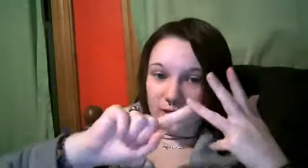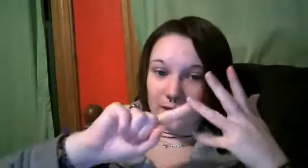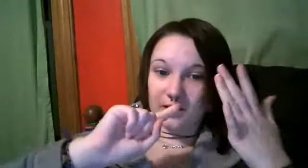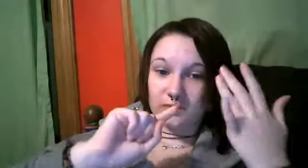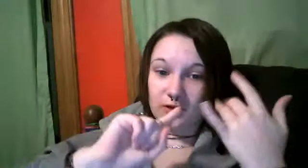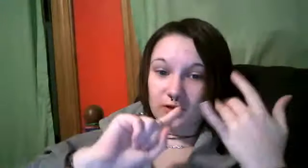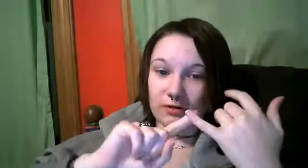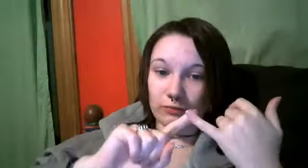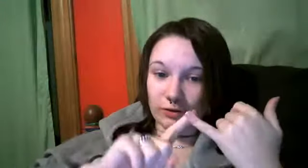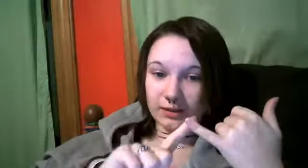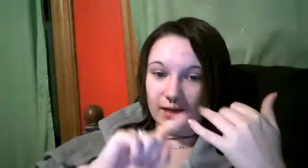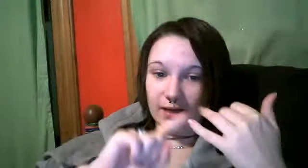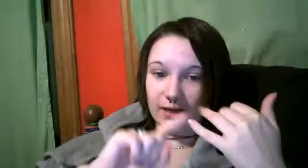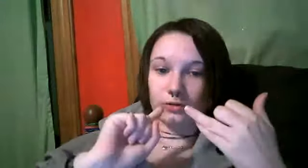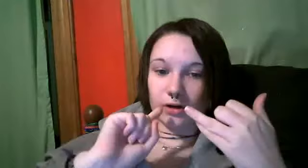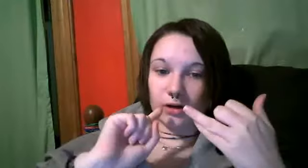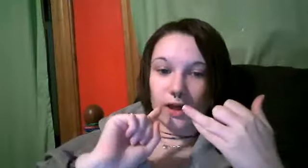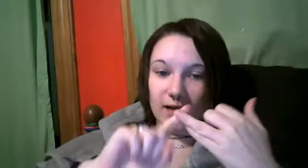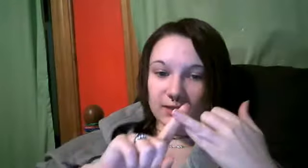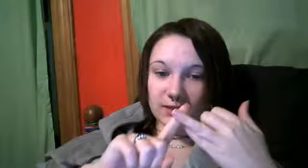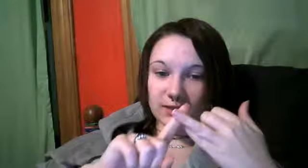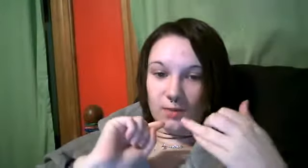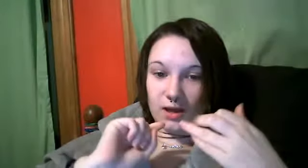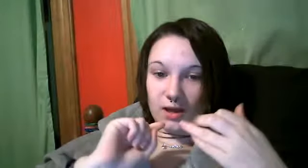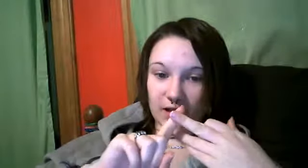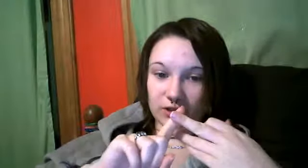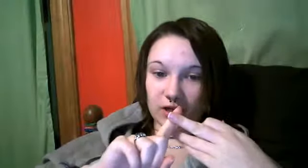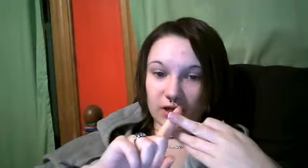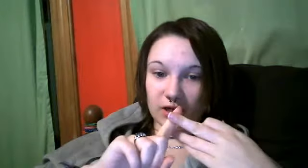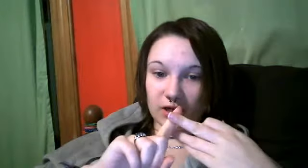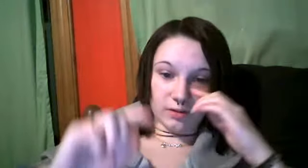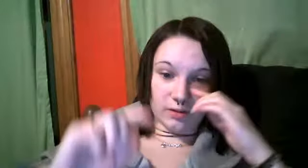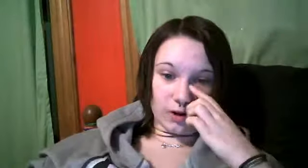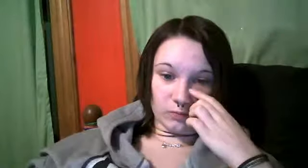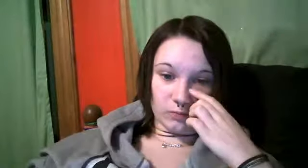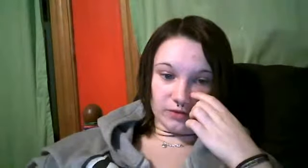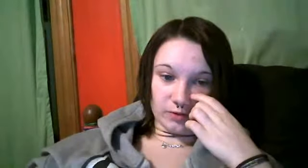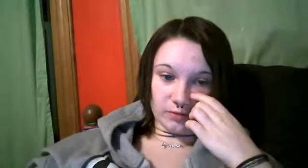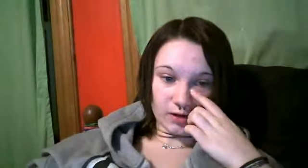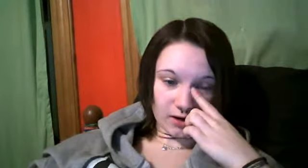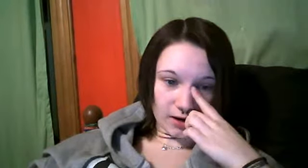message me your real name your xbox name and your age and you can play modern warfare 3 with me all right